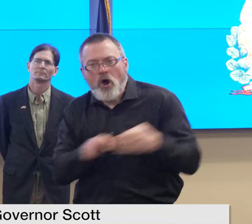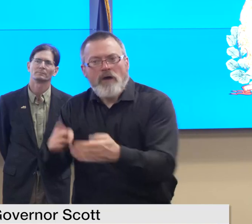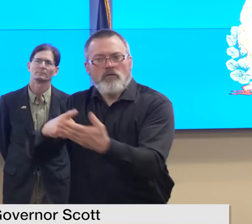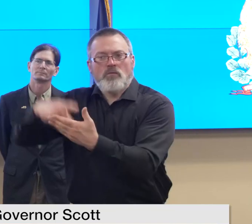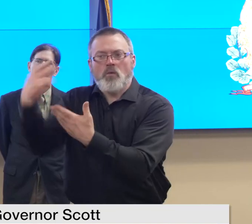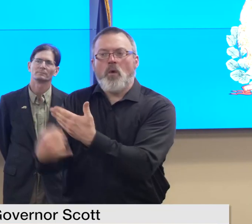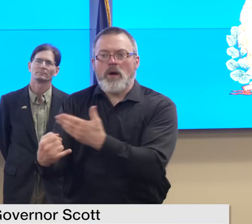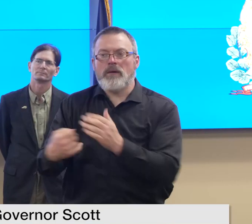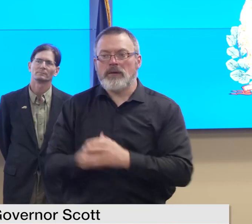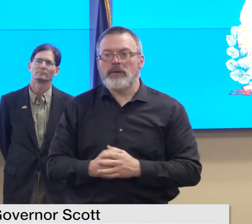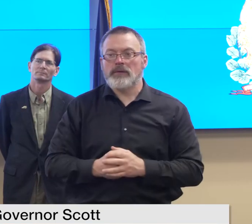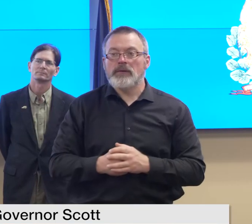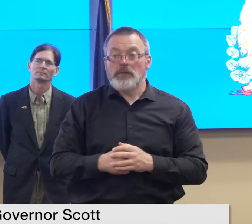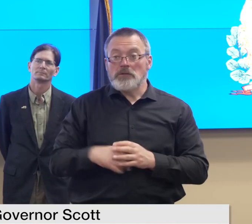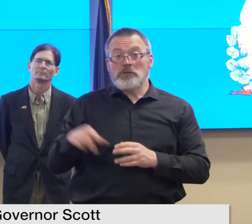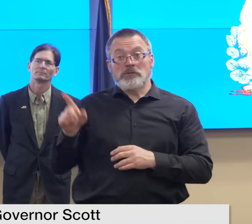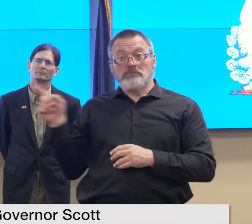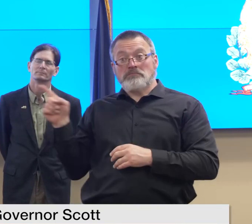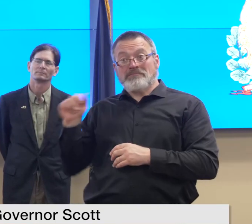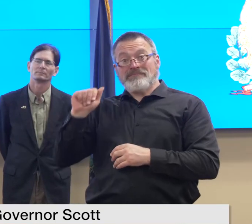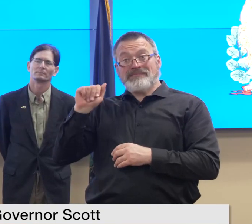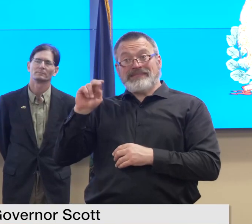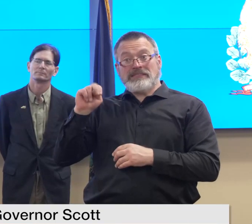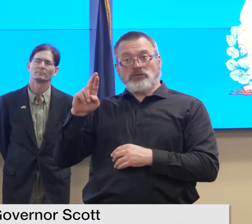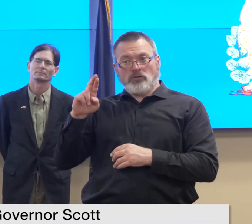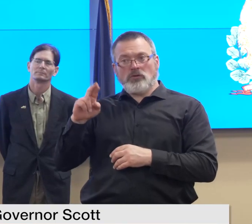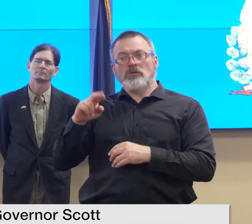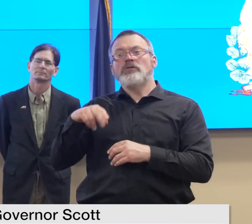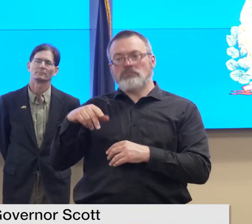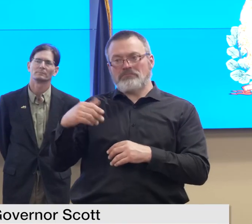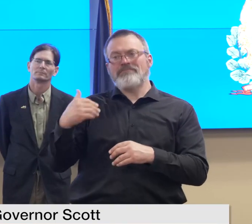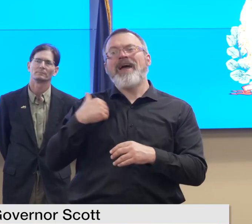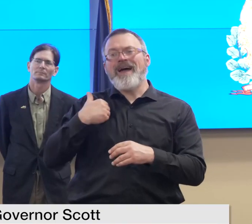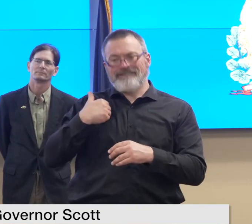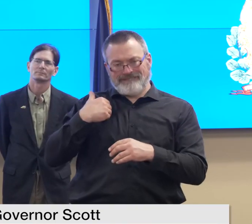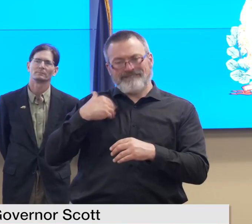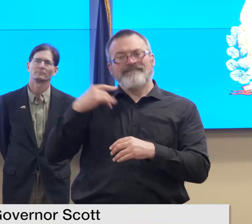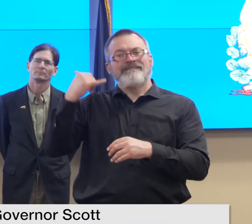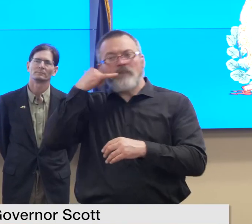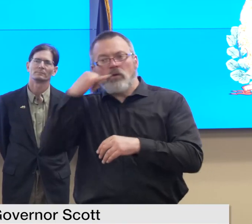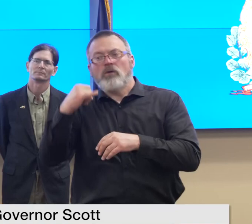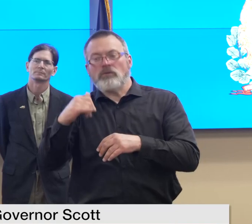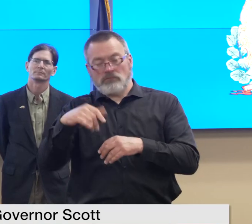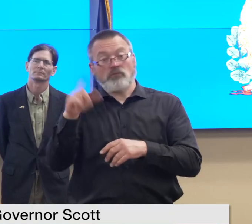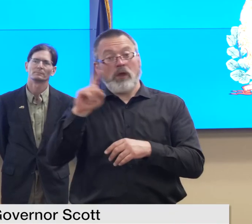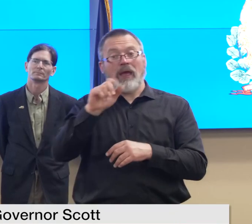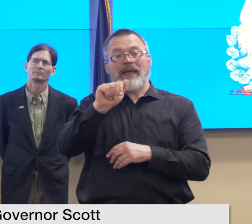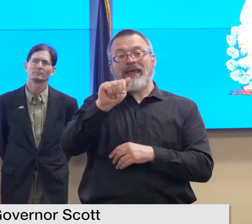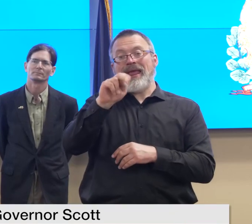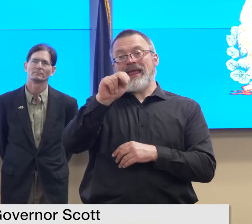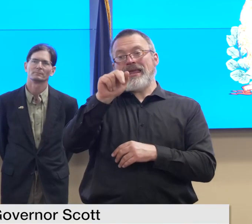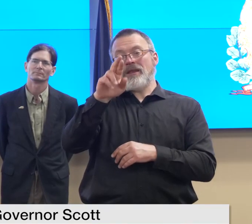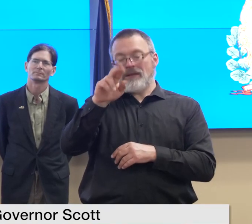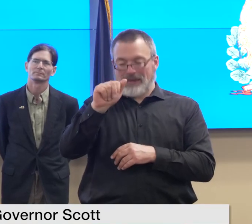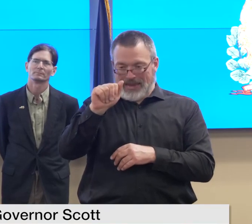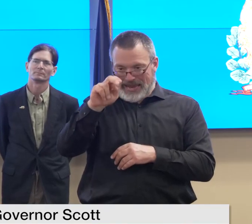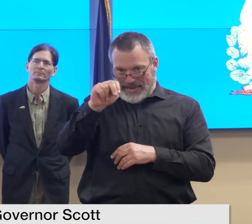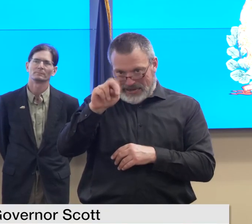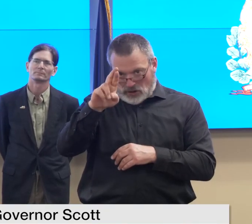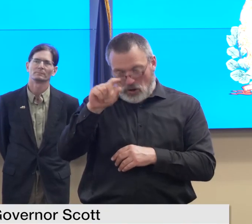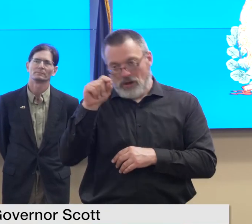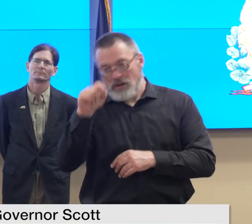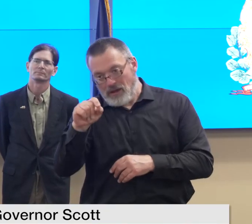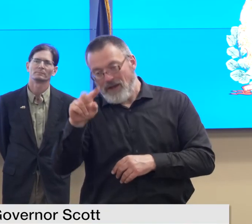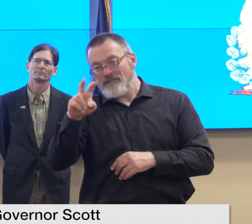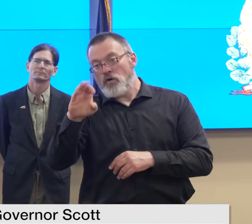natural resources programs is available at anr.vermont.gov flood